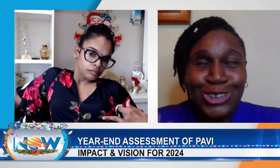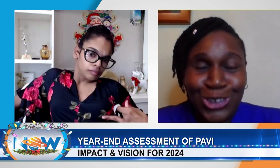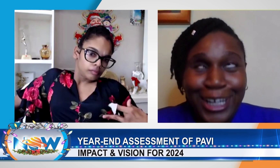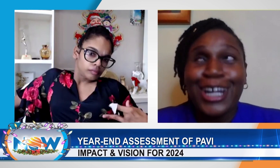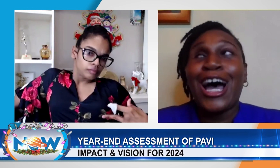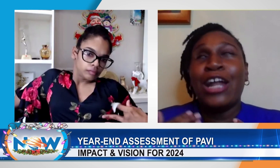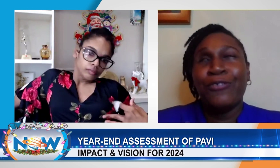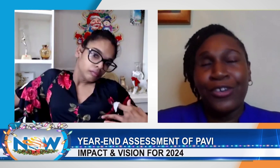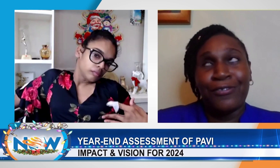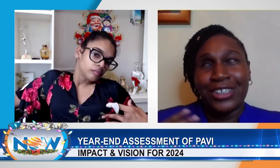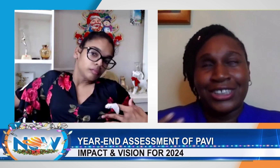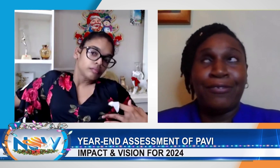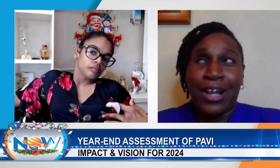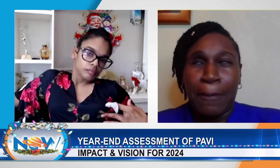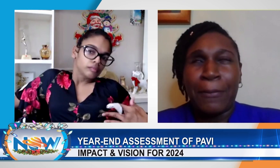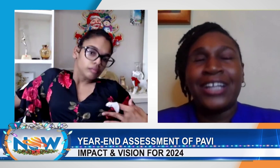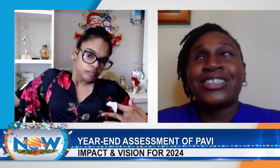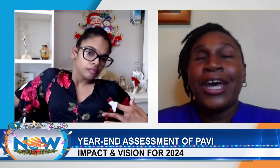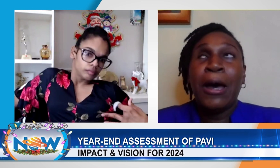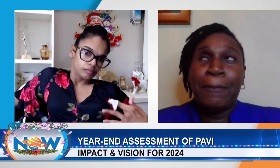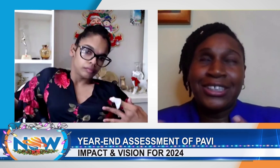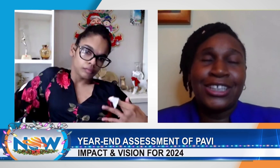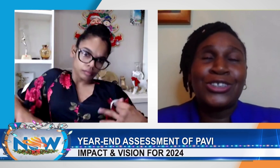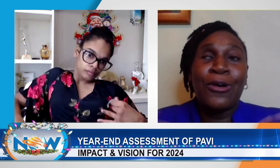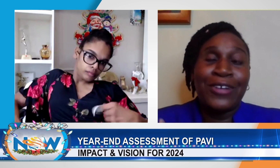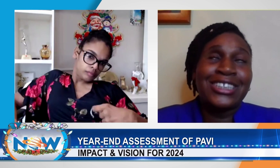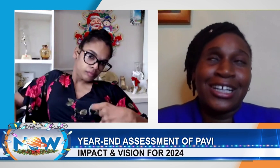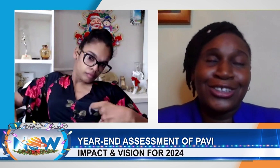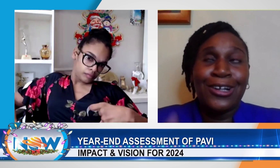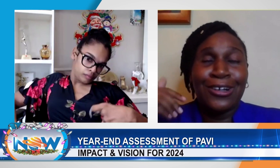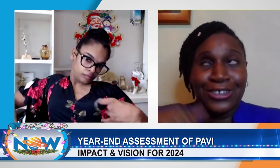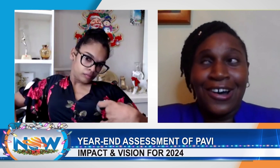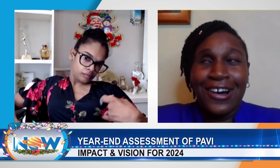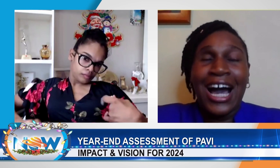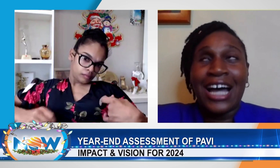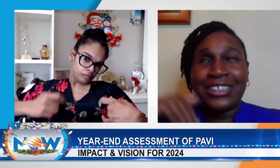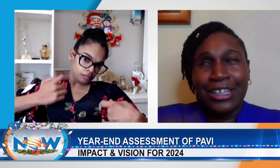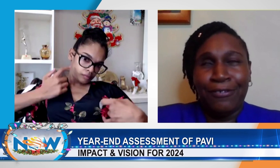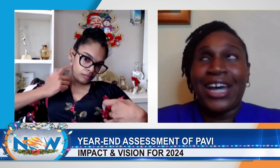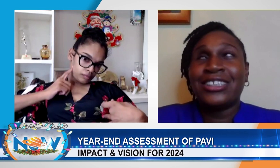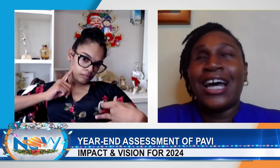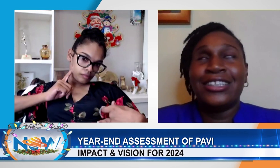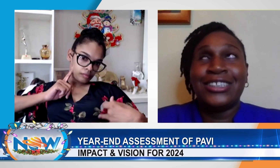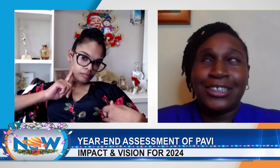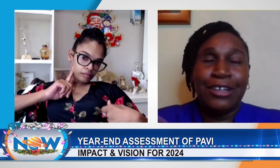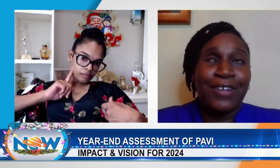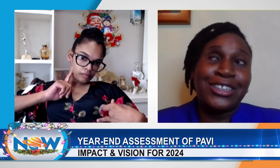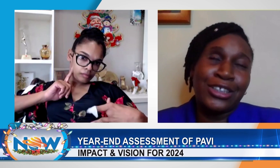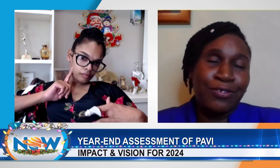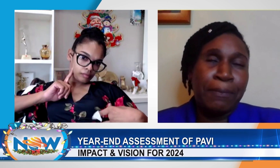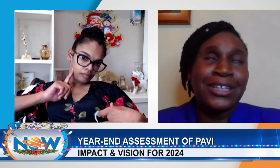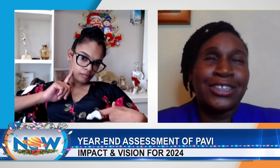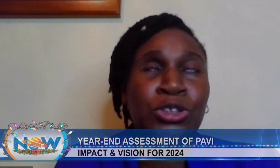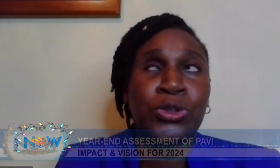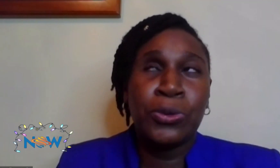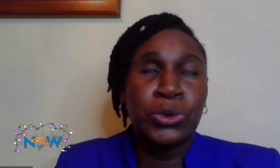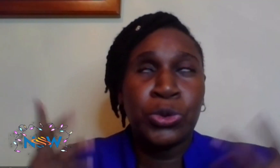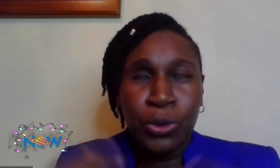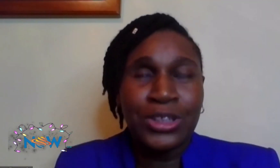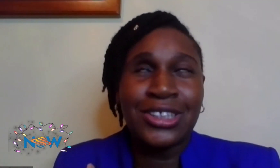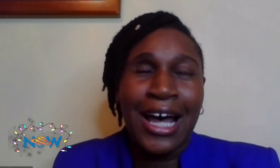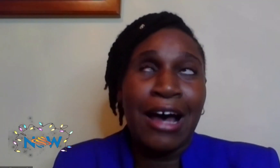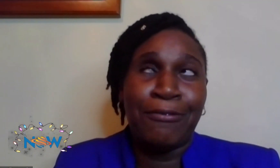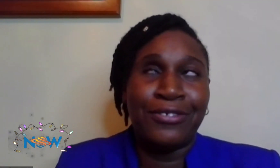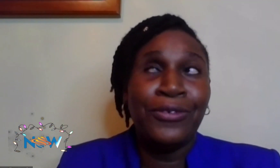Education Training, and Workforce Development. Persons always tend to look down at TVET and say TVET is for persons